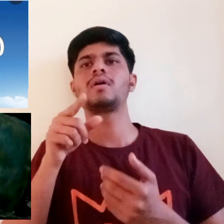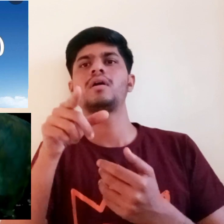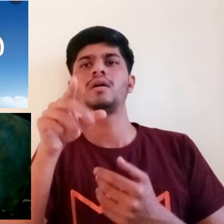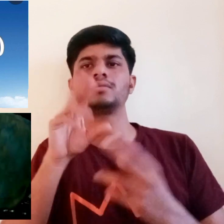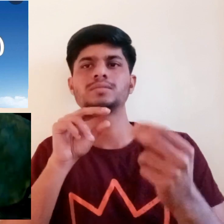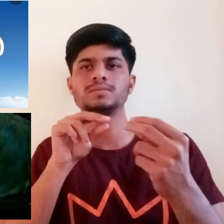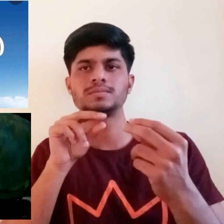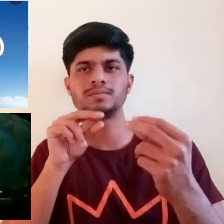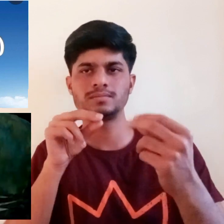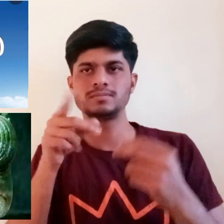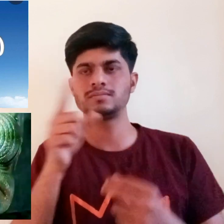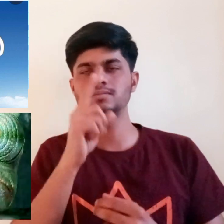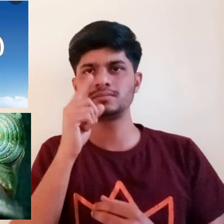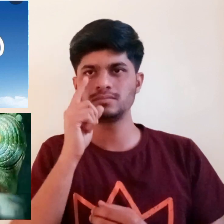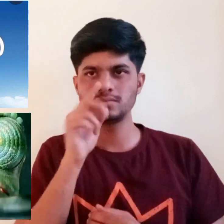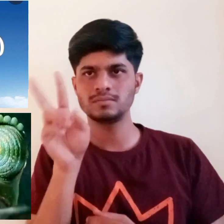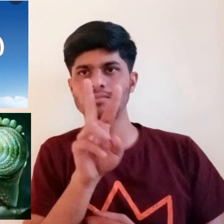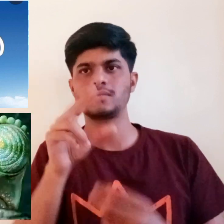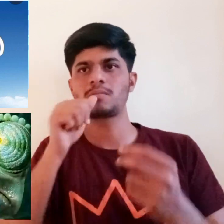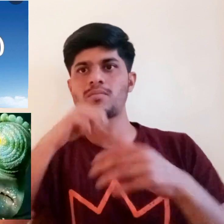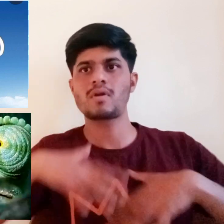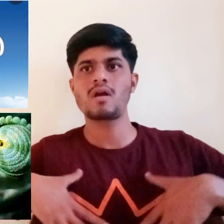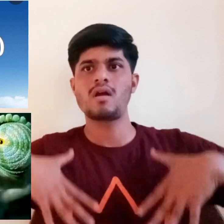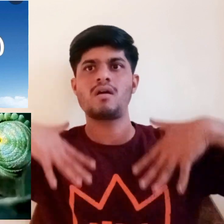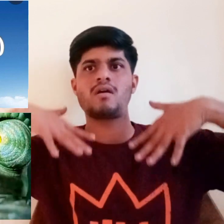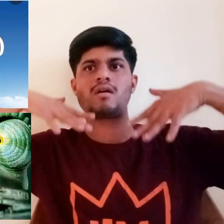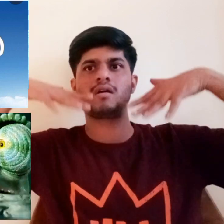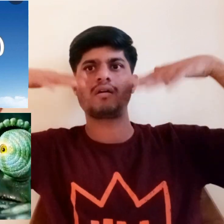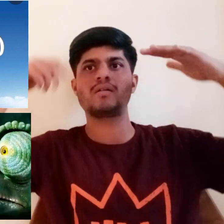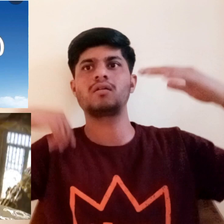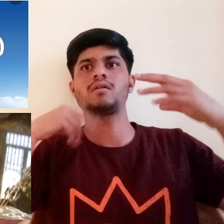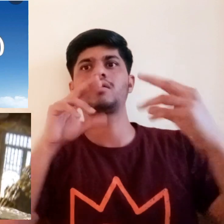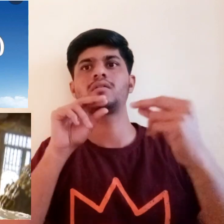What was No panic. But you've a plan B. What?